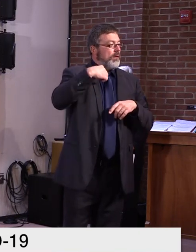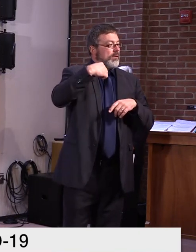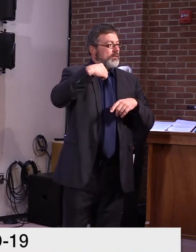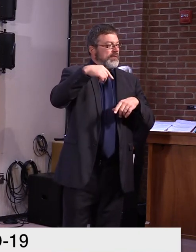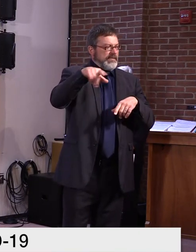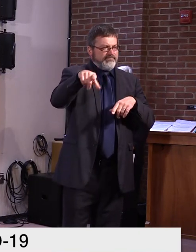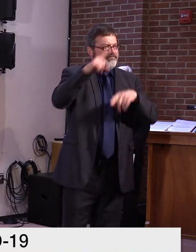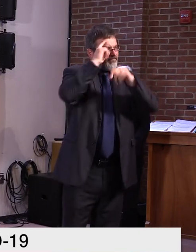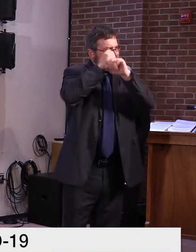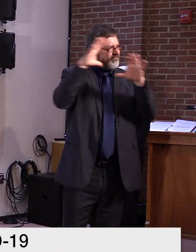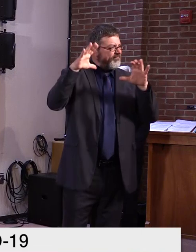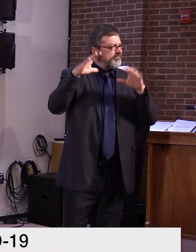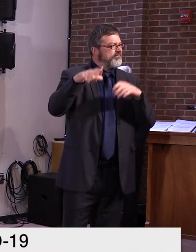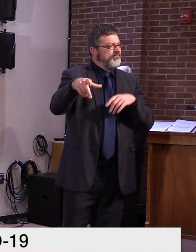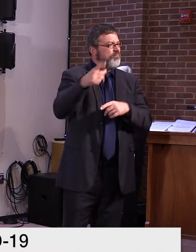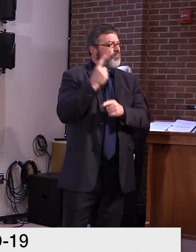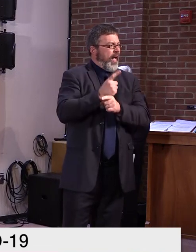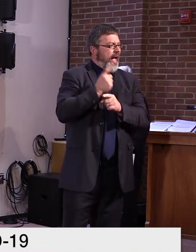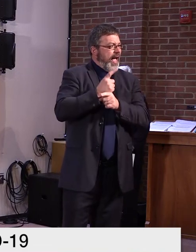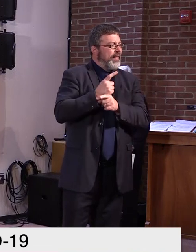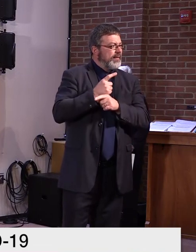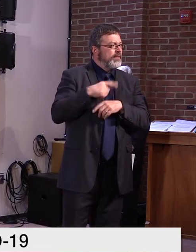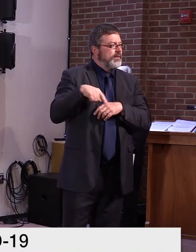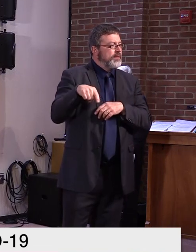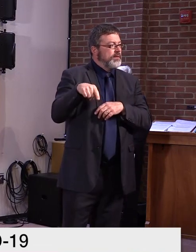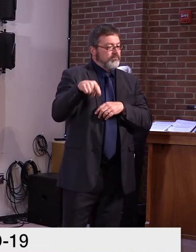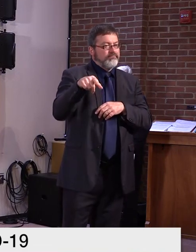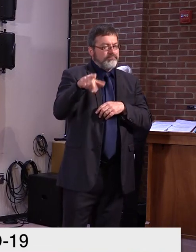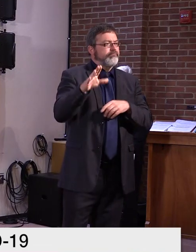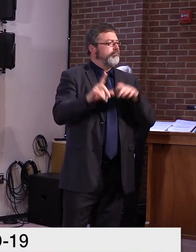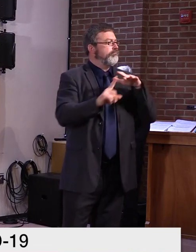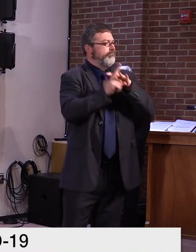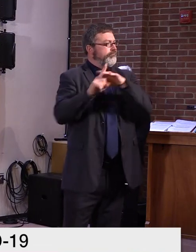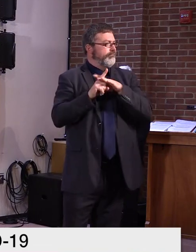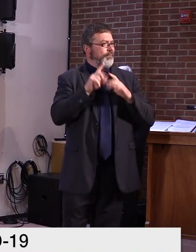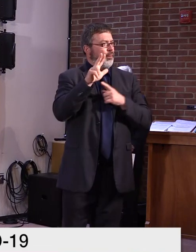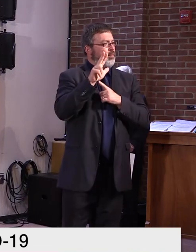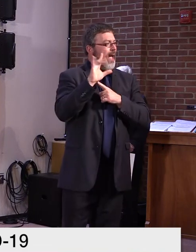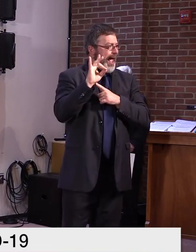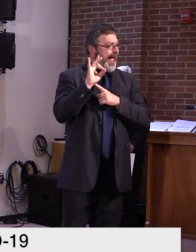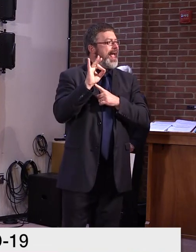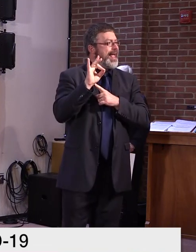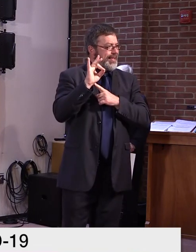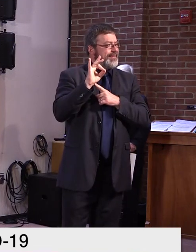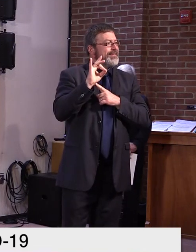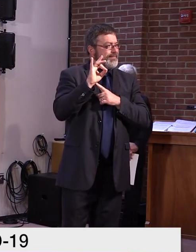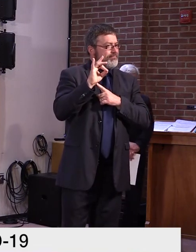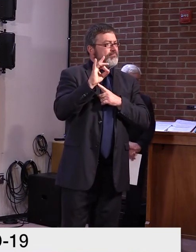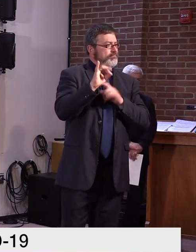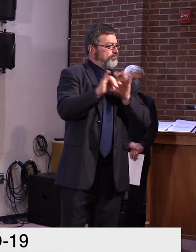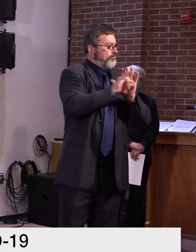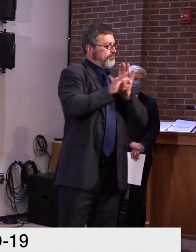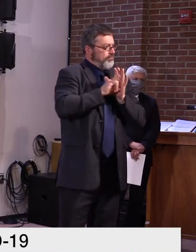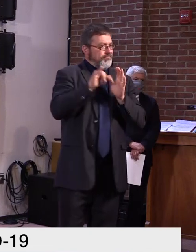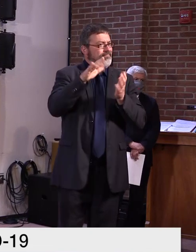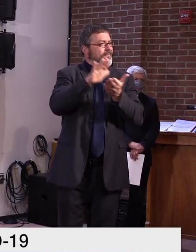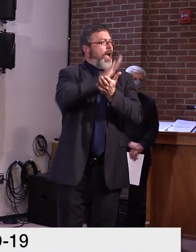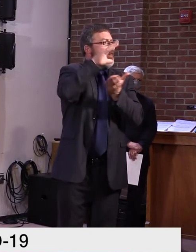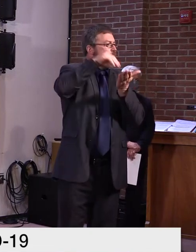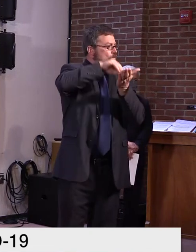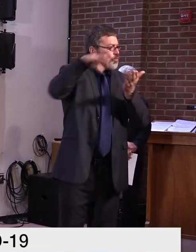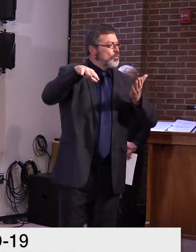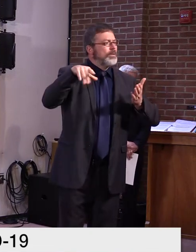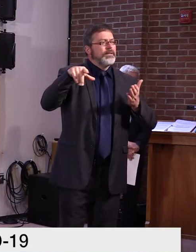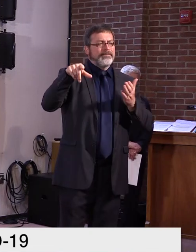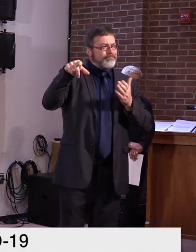but there were 38, uh, positive cases, uh, among the college students. I know a couple of weeks ago, you gave an actual breakdown